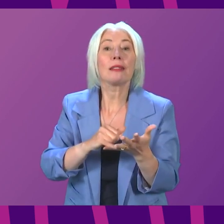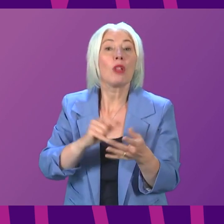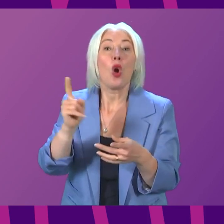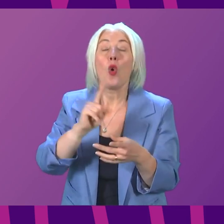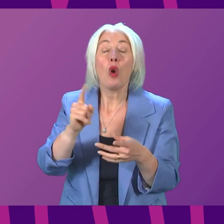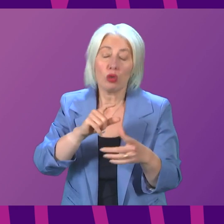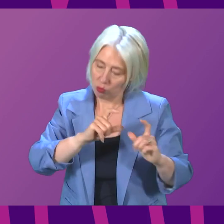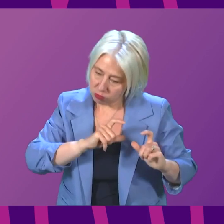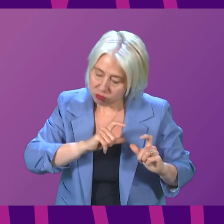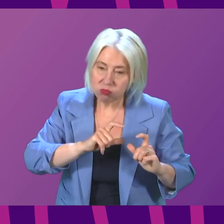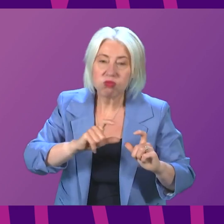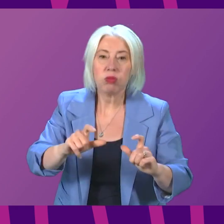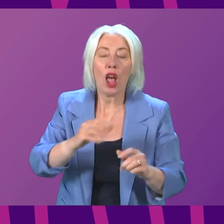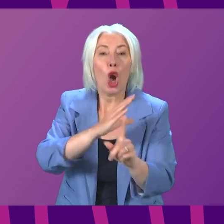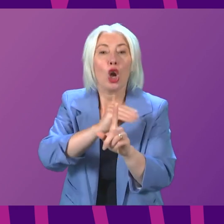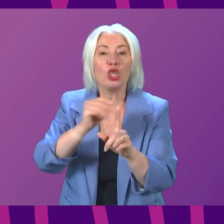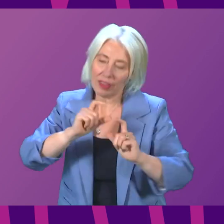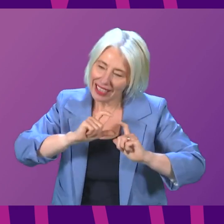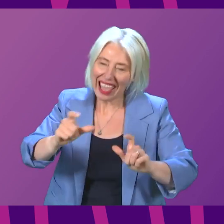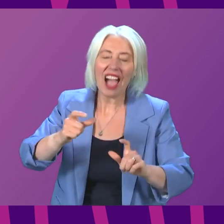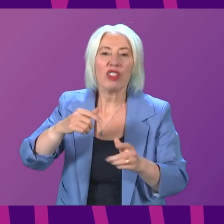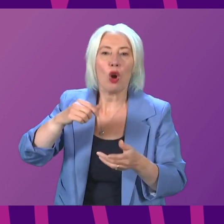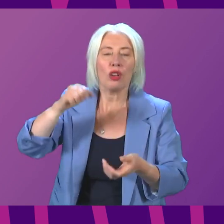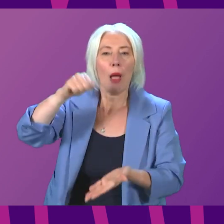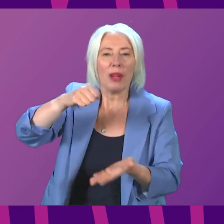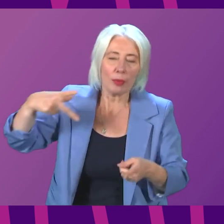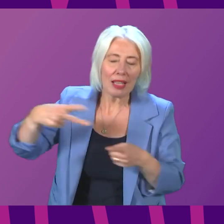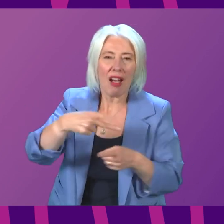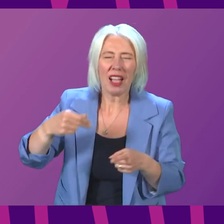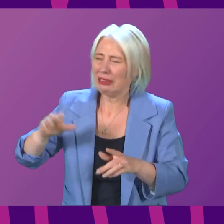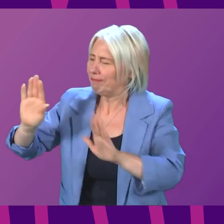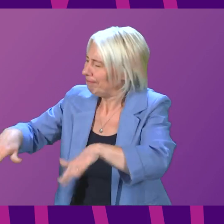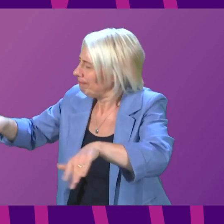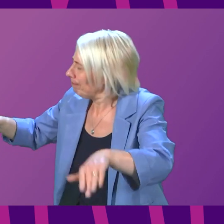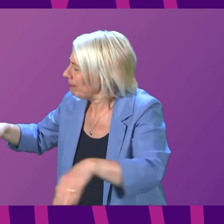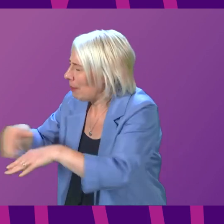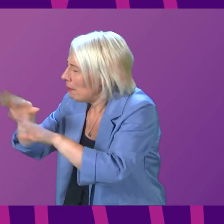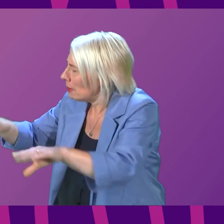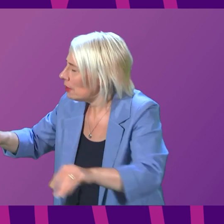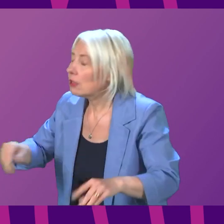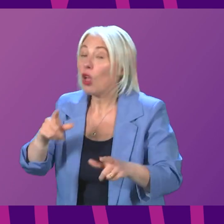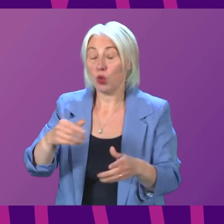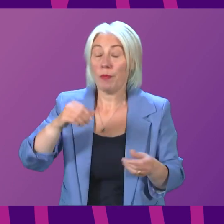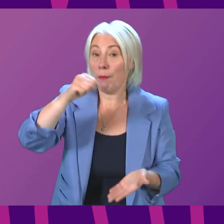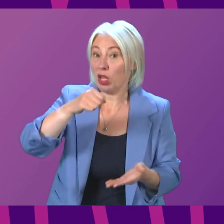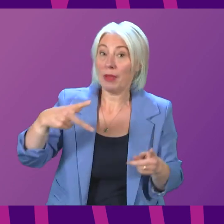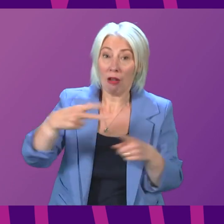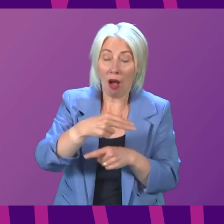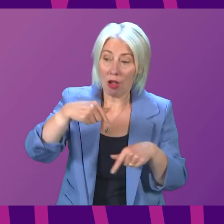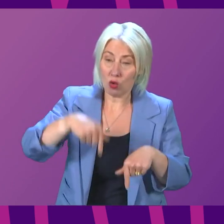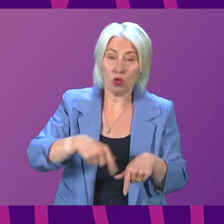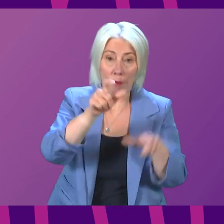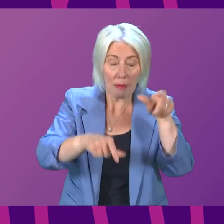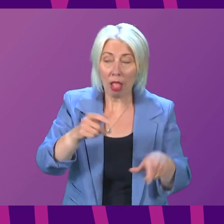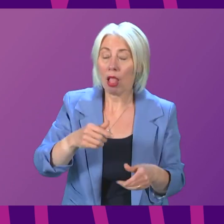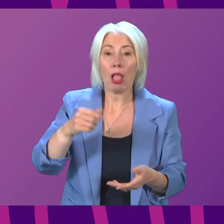to continue to have Conservative governments cutting the budget of this government and this parliament. That is why having